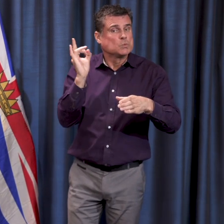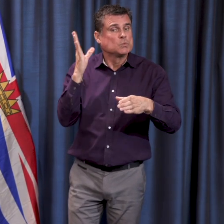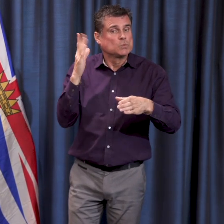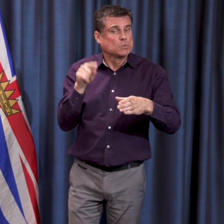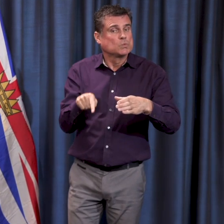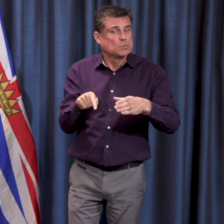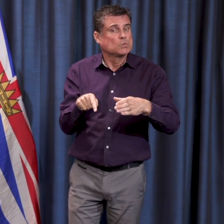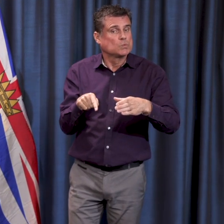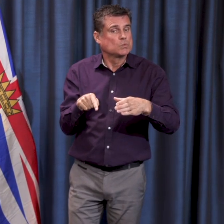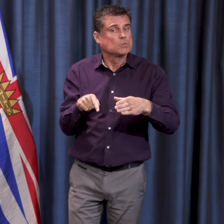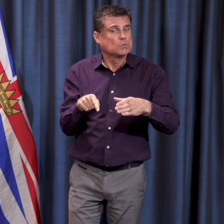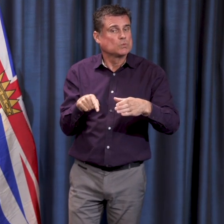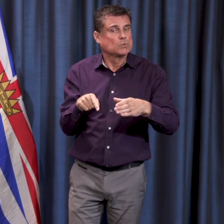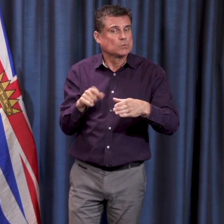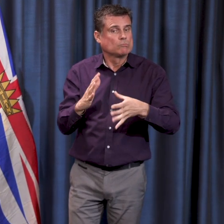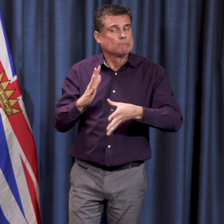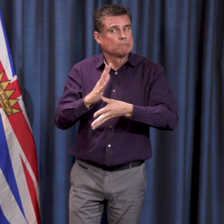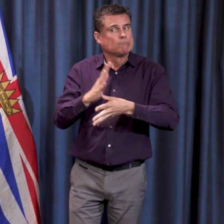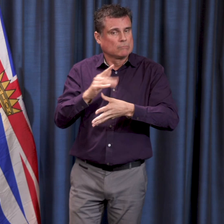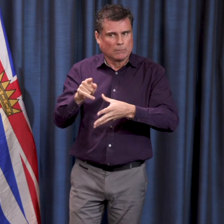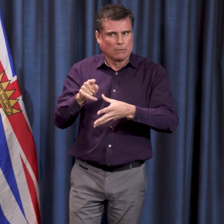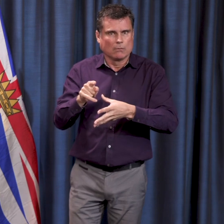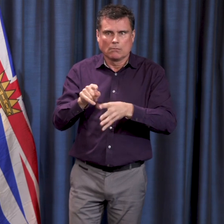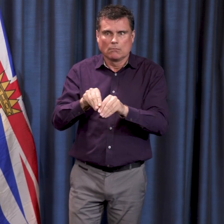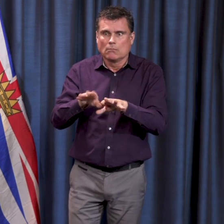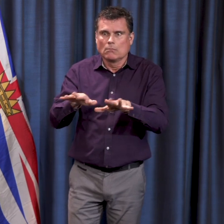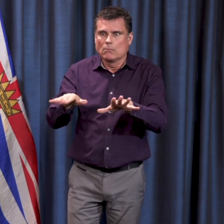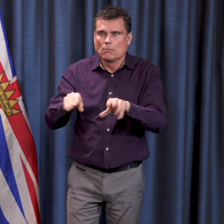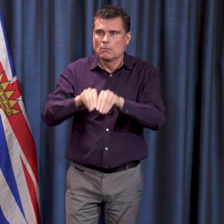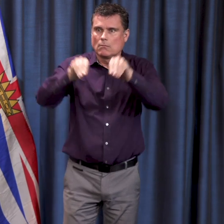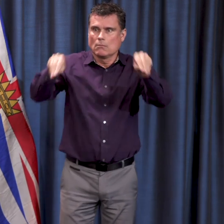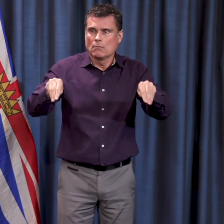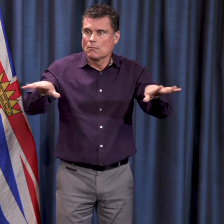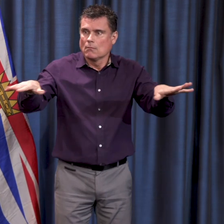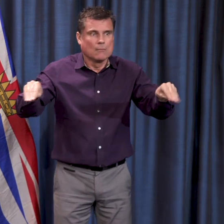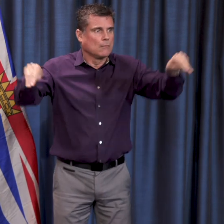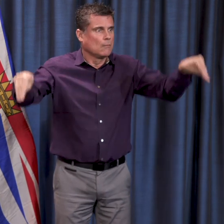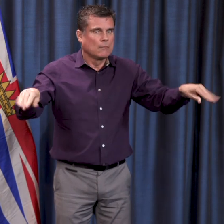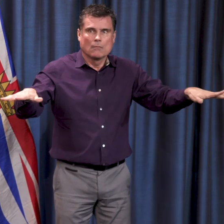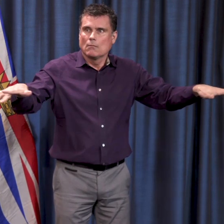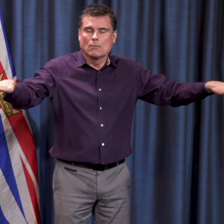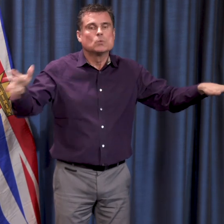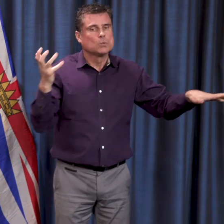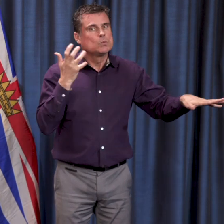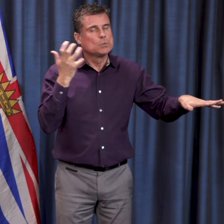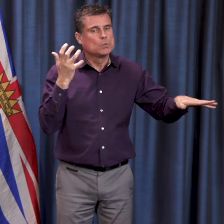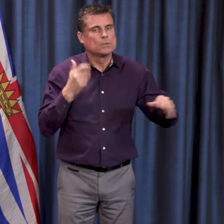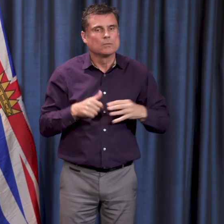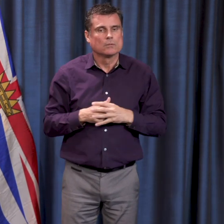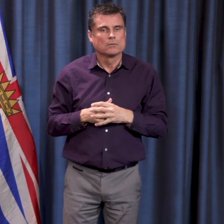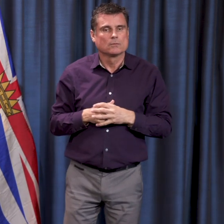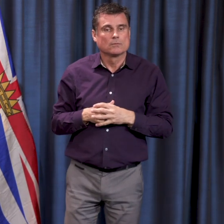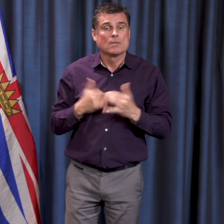we've been seeing in BC. There are now up to 32 people that we can link directly or indirectly to that conference.